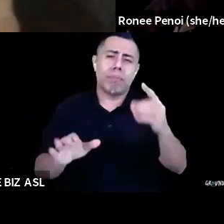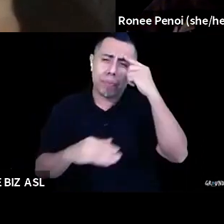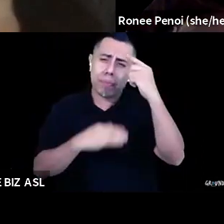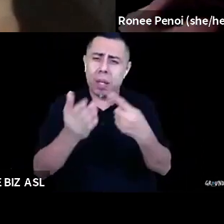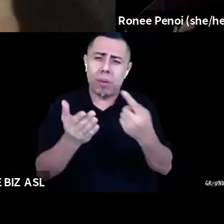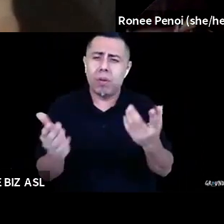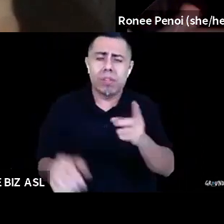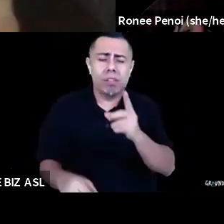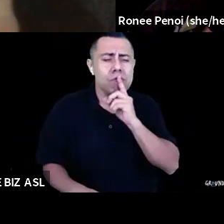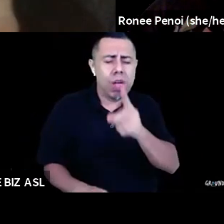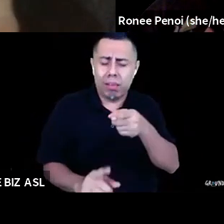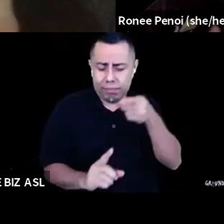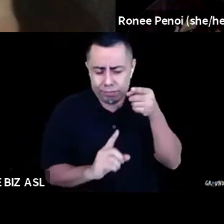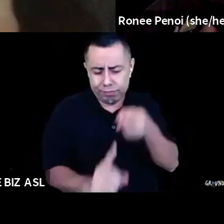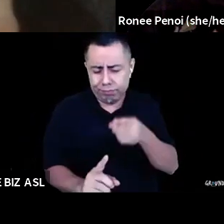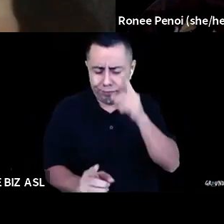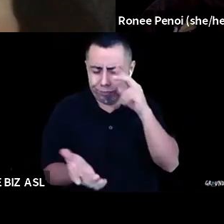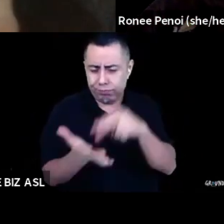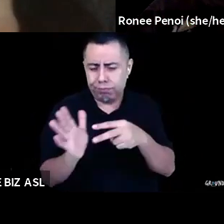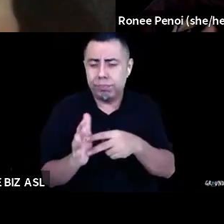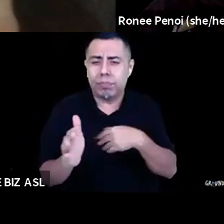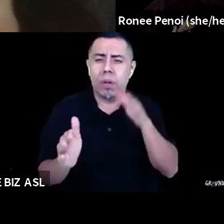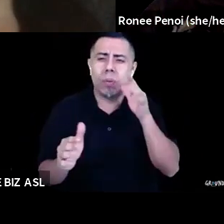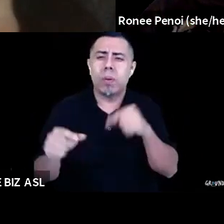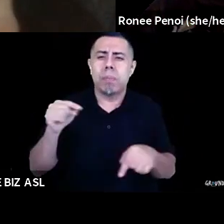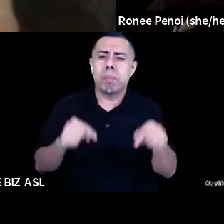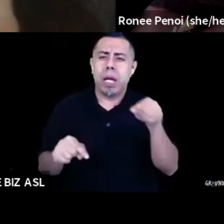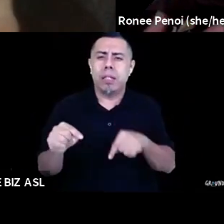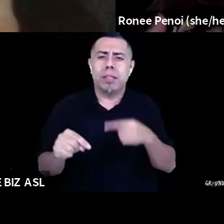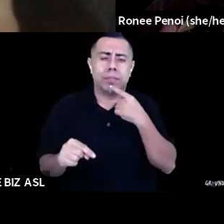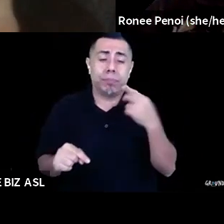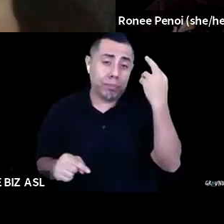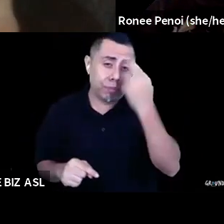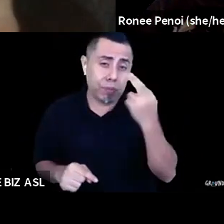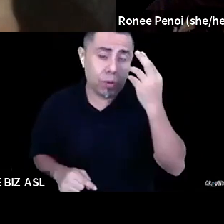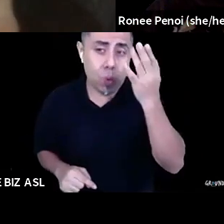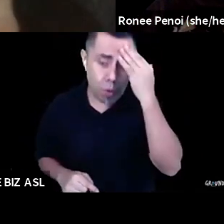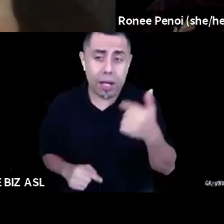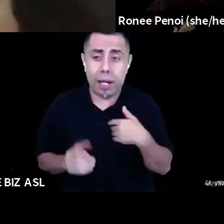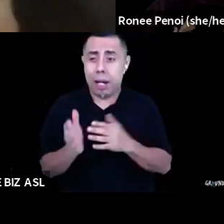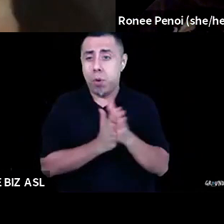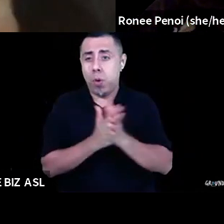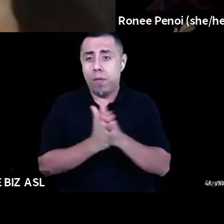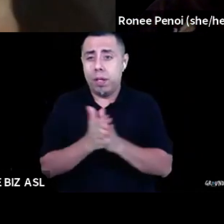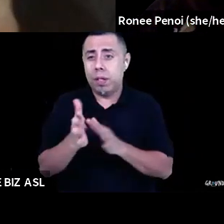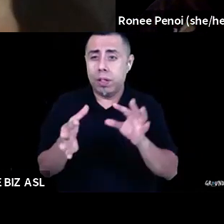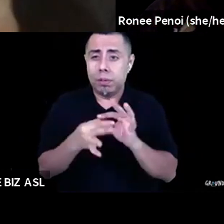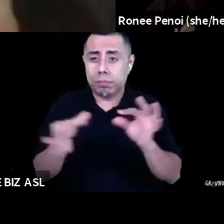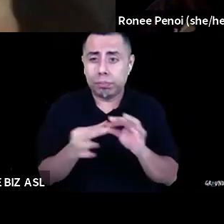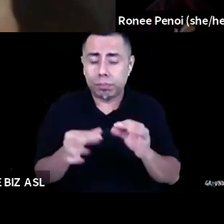And I guess I should back up and say, the reason that I'm really motivated to say this is that this is a really hard moment for a lot of